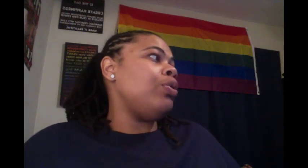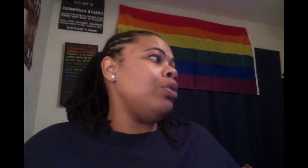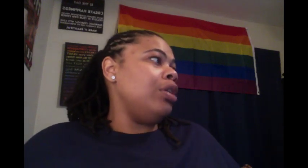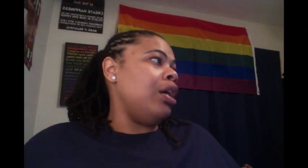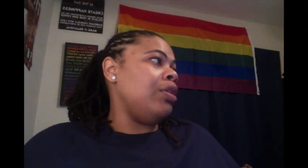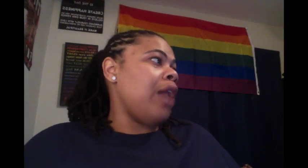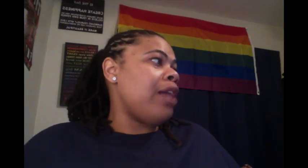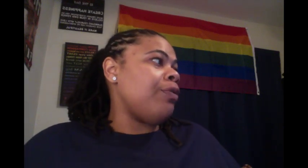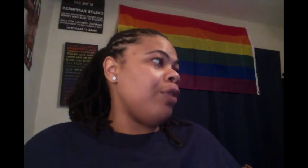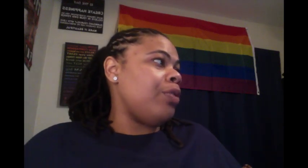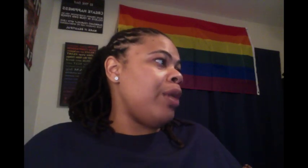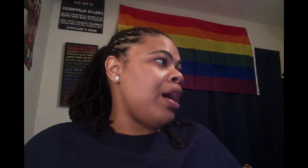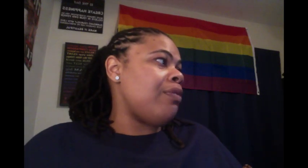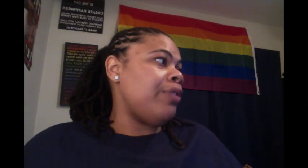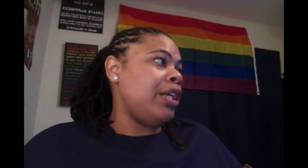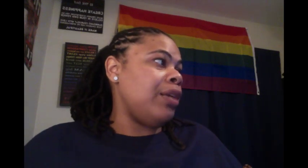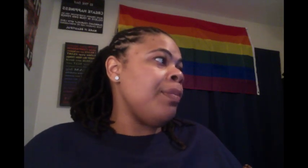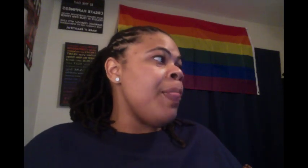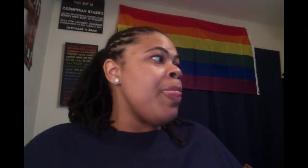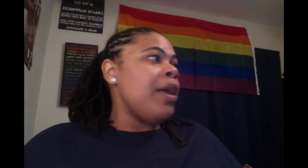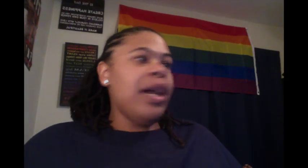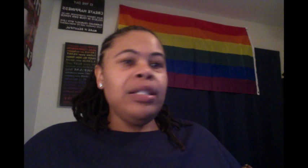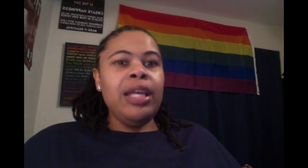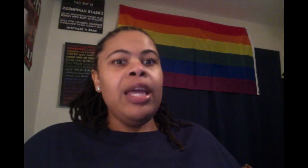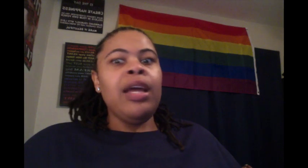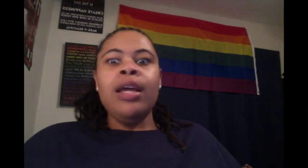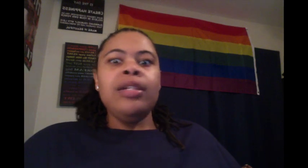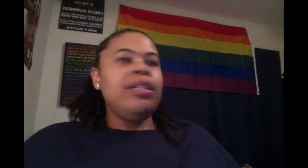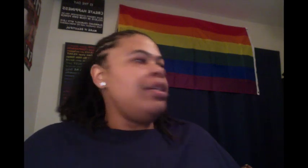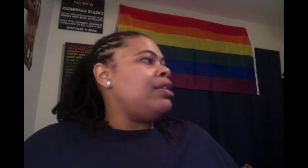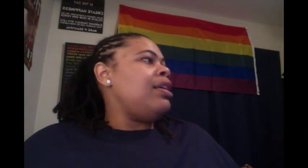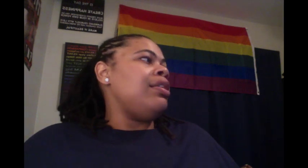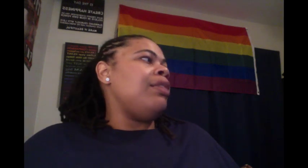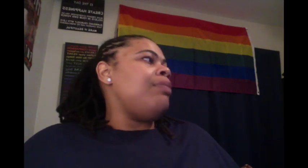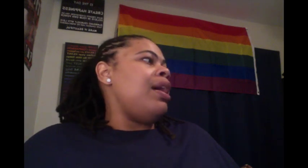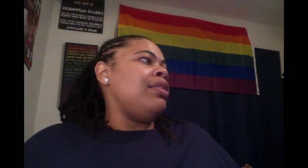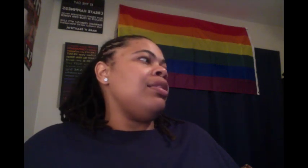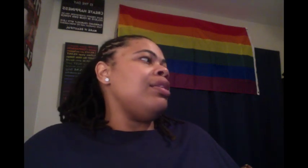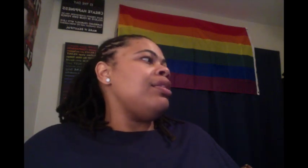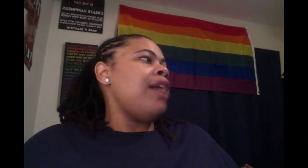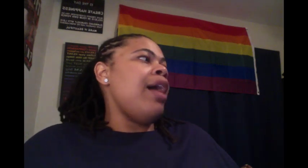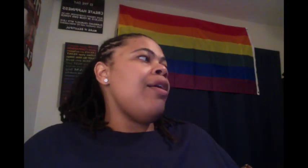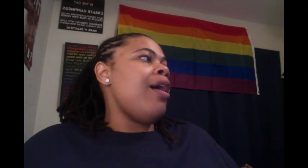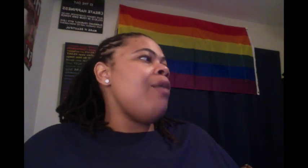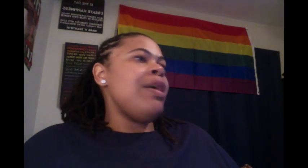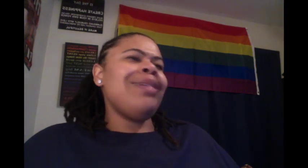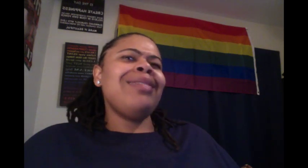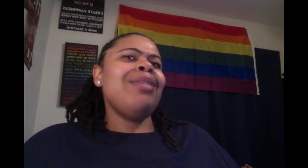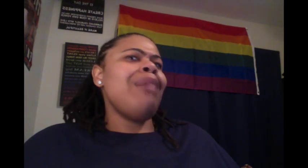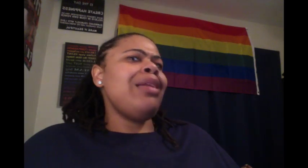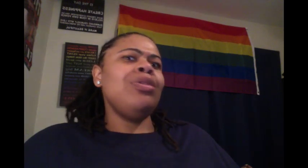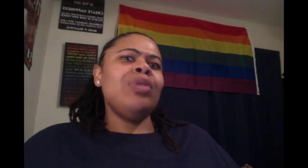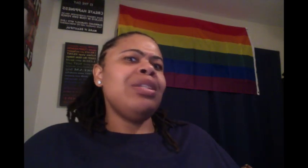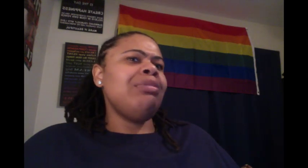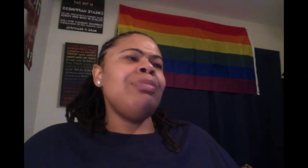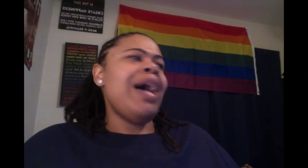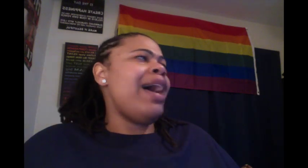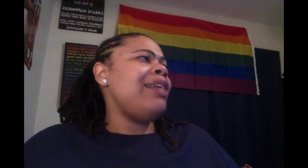the United front or whatever for them. And I said, this is a mess. Y'all always got somebody doing something behind the